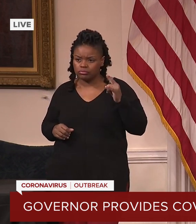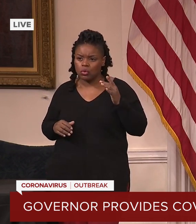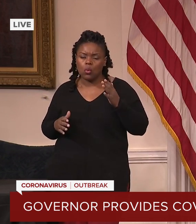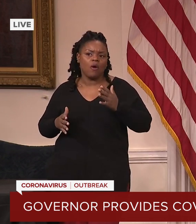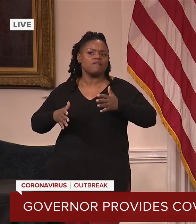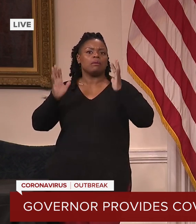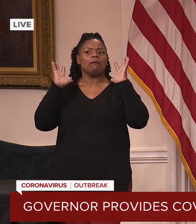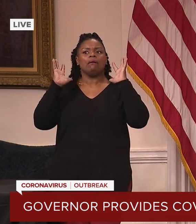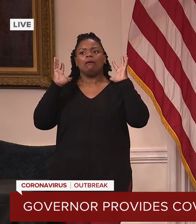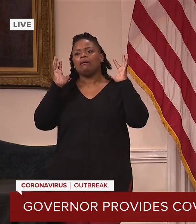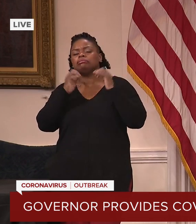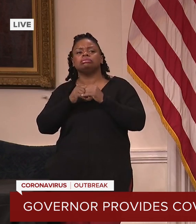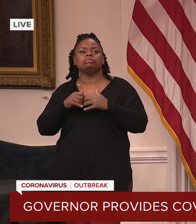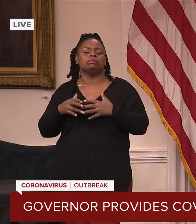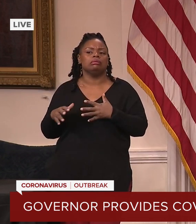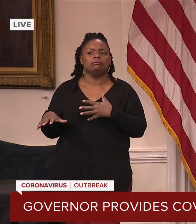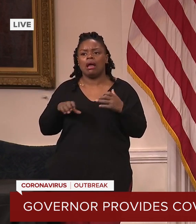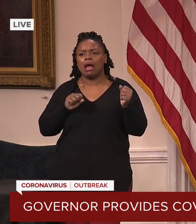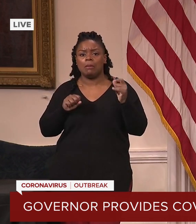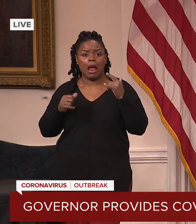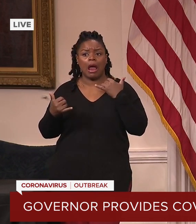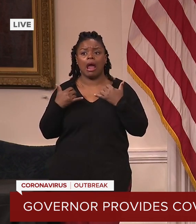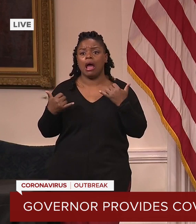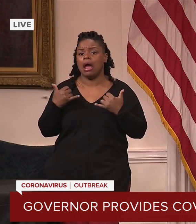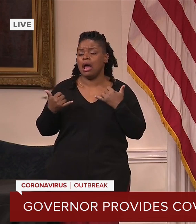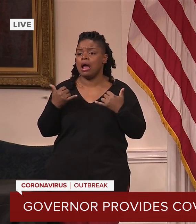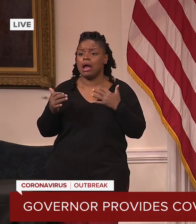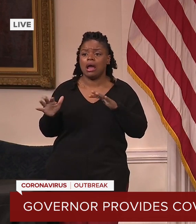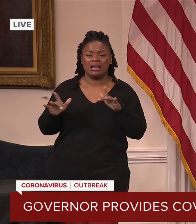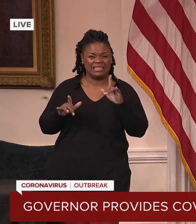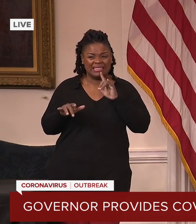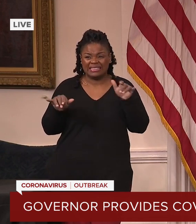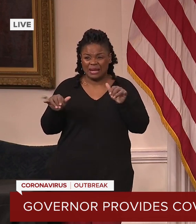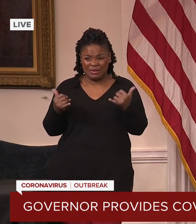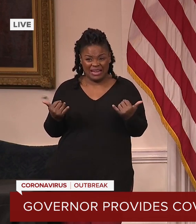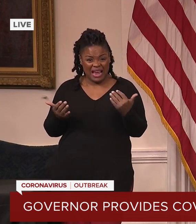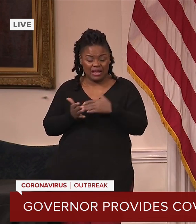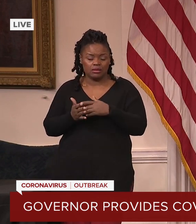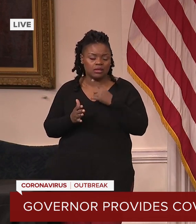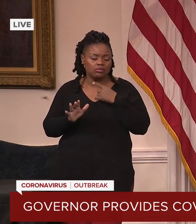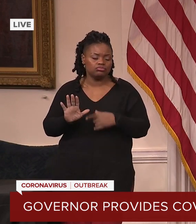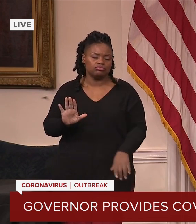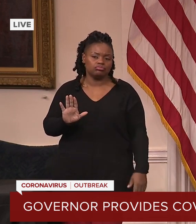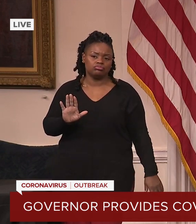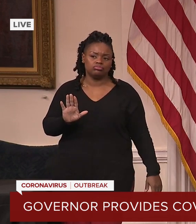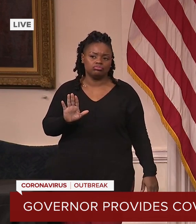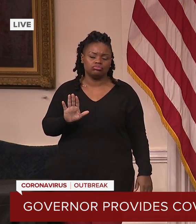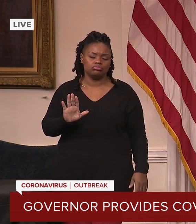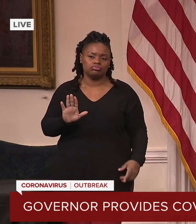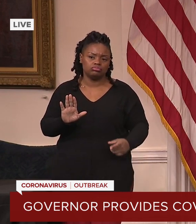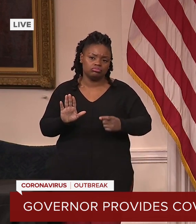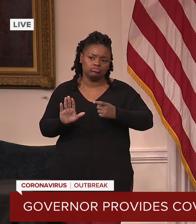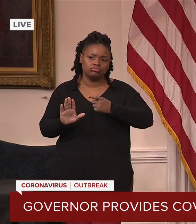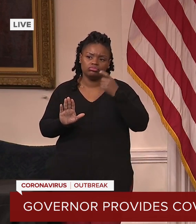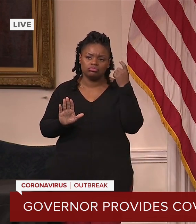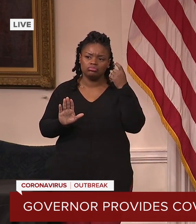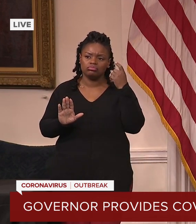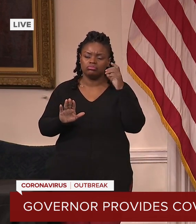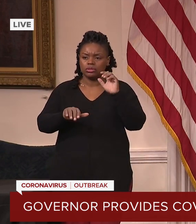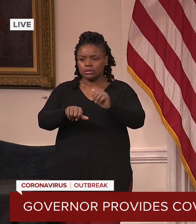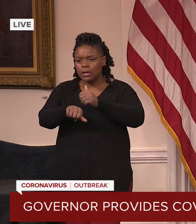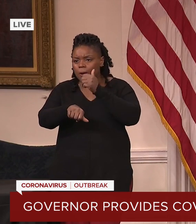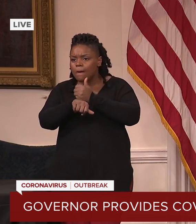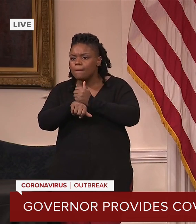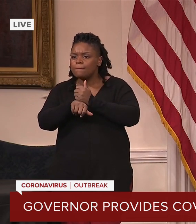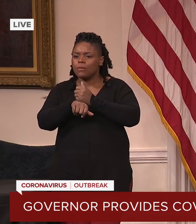of calls. And we don't want that to happen here in Maryland, which is why we are implementing a phased-in approach,